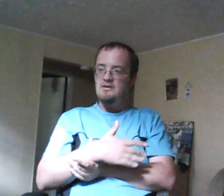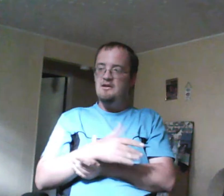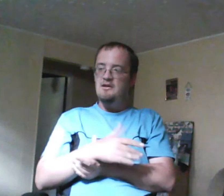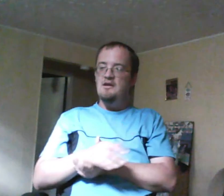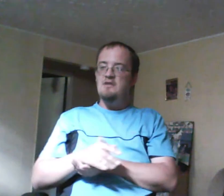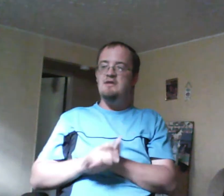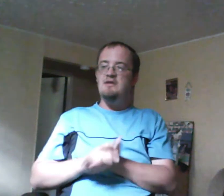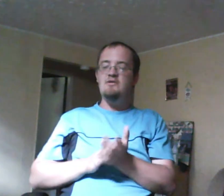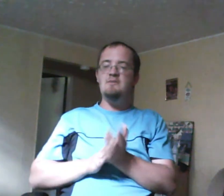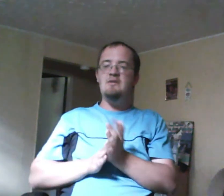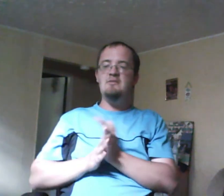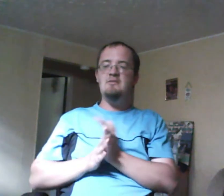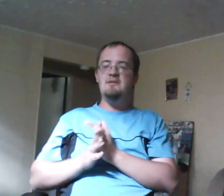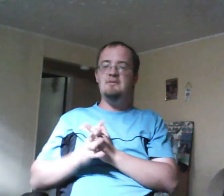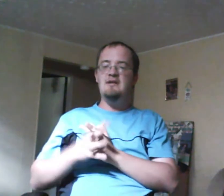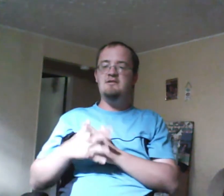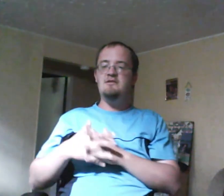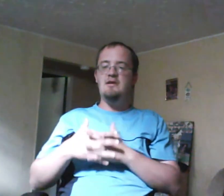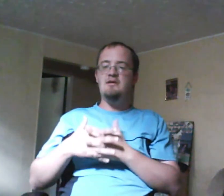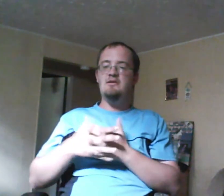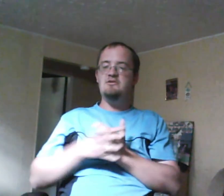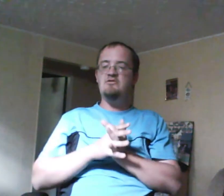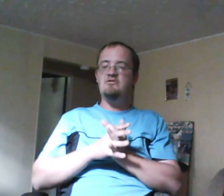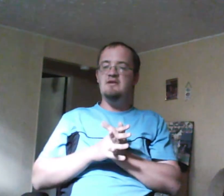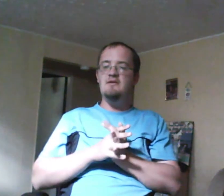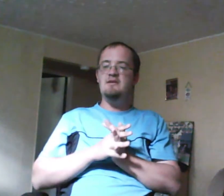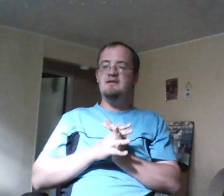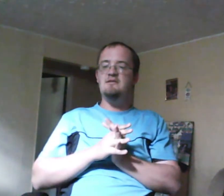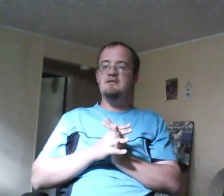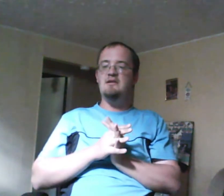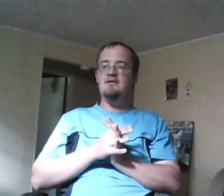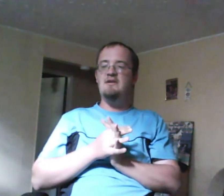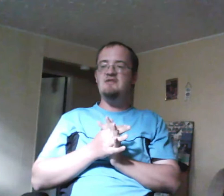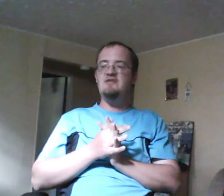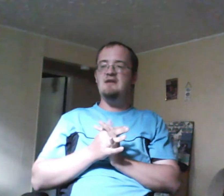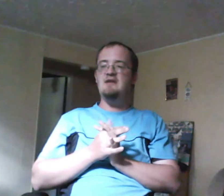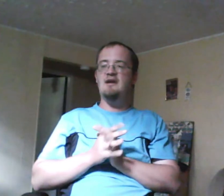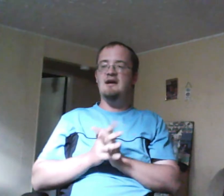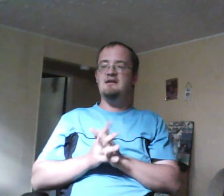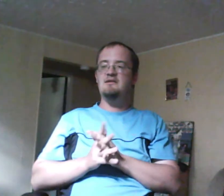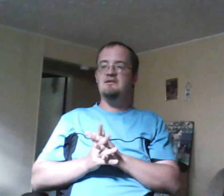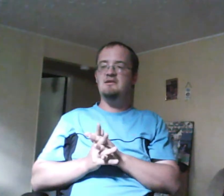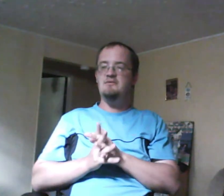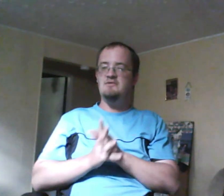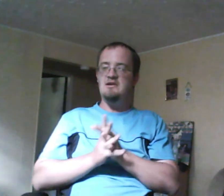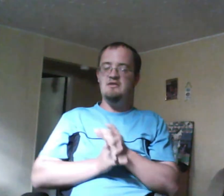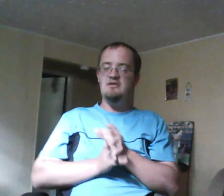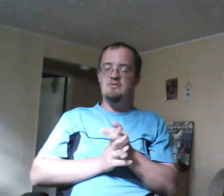So, yeah, so Zoe basically manipulates the cheer squad knowing that, you know, if they try to talk, they could get in trouble, too.